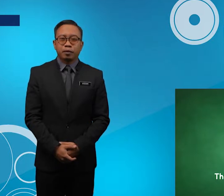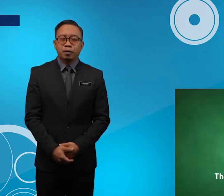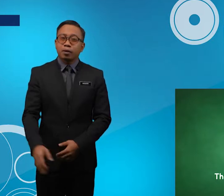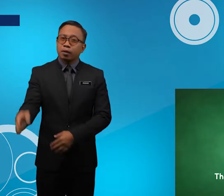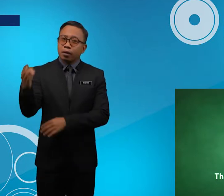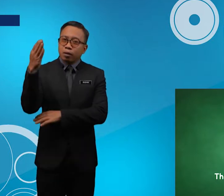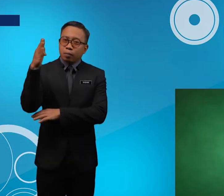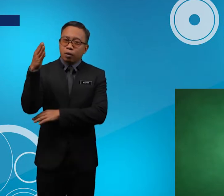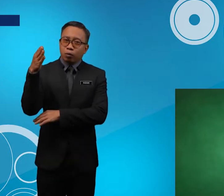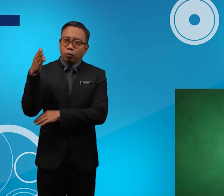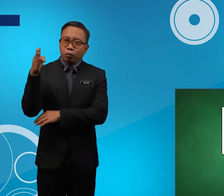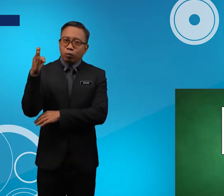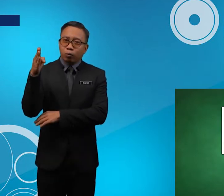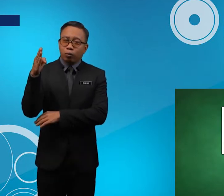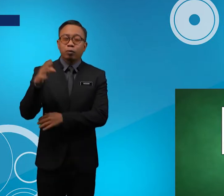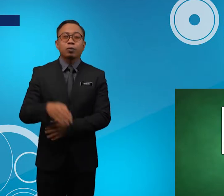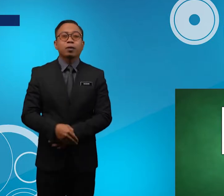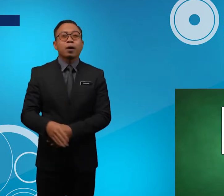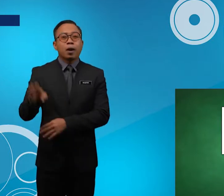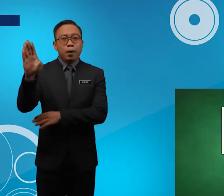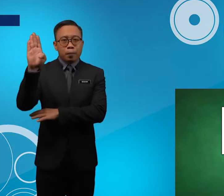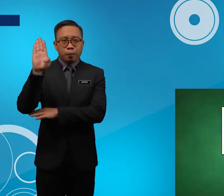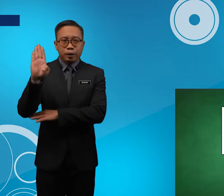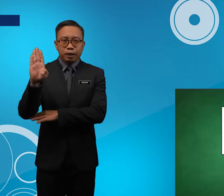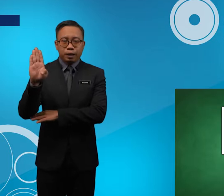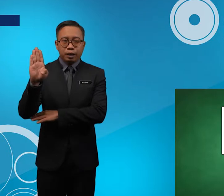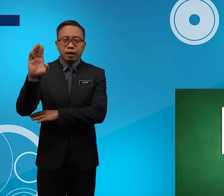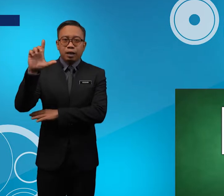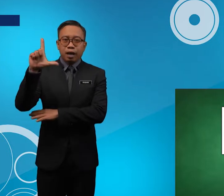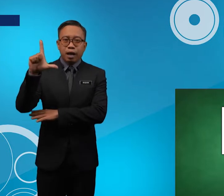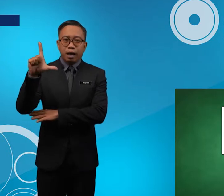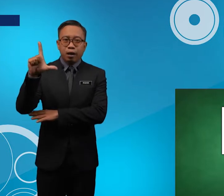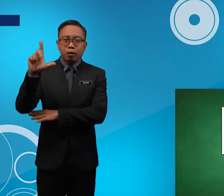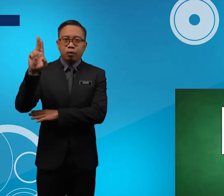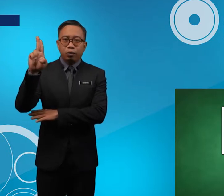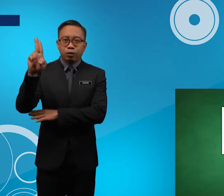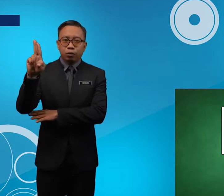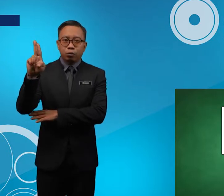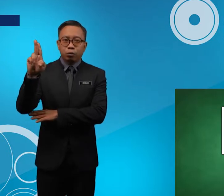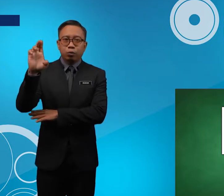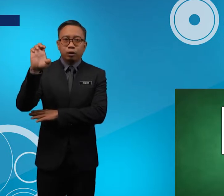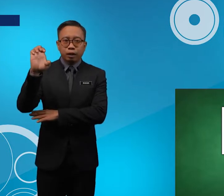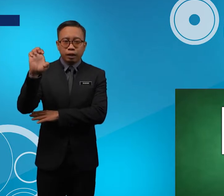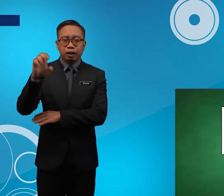Blue B L U E